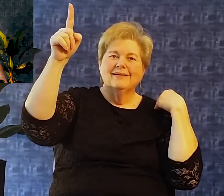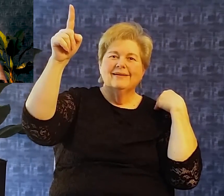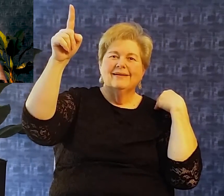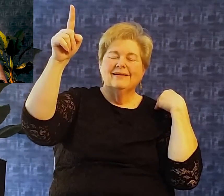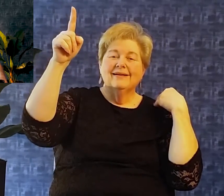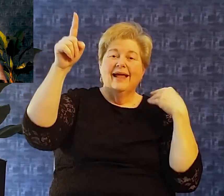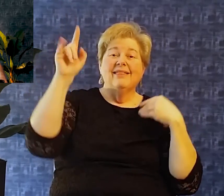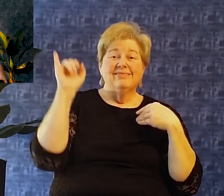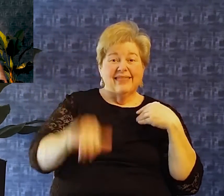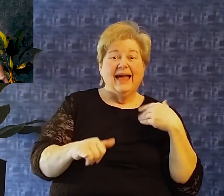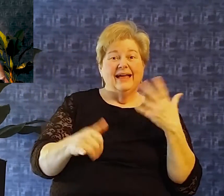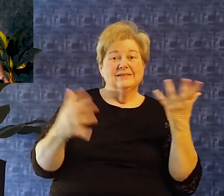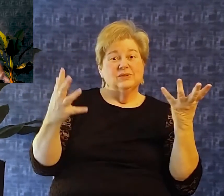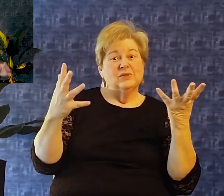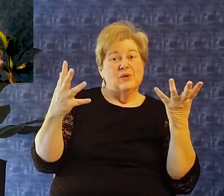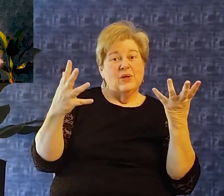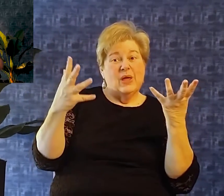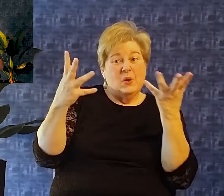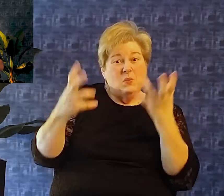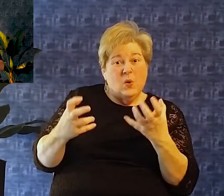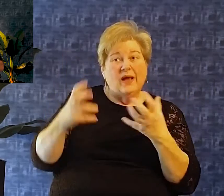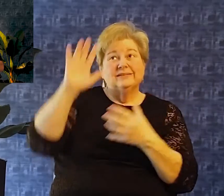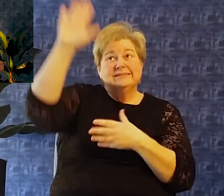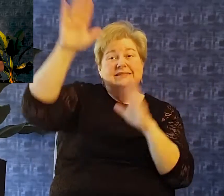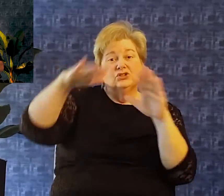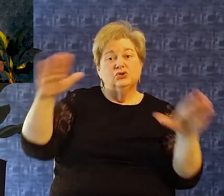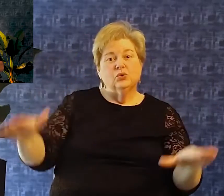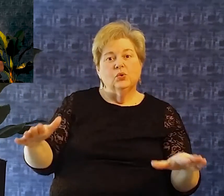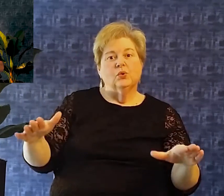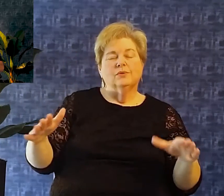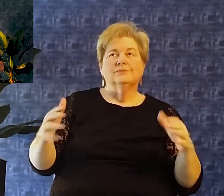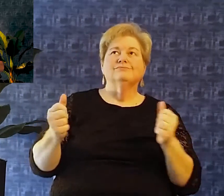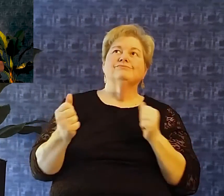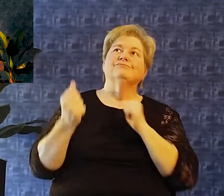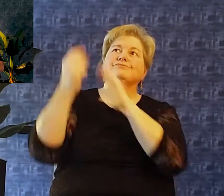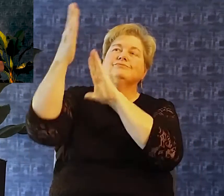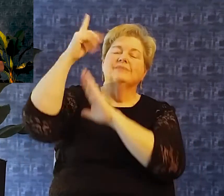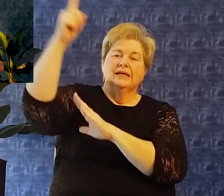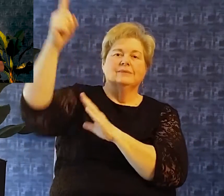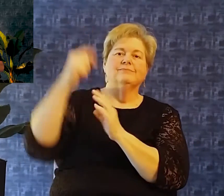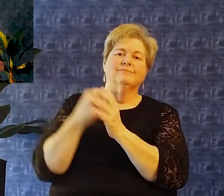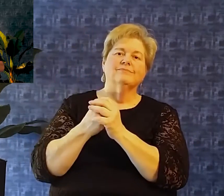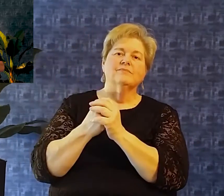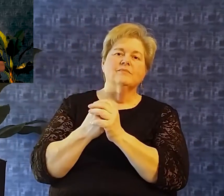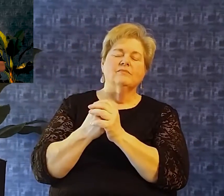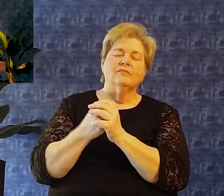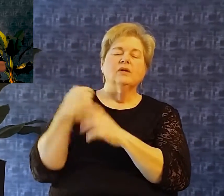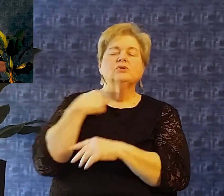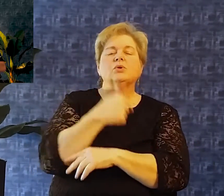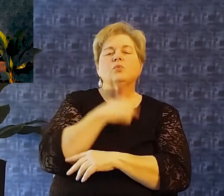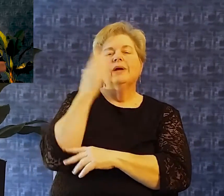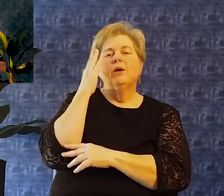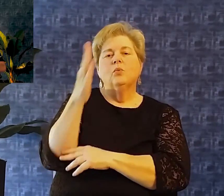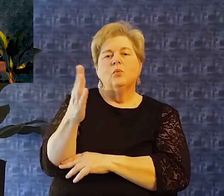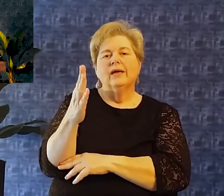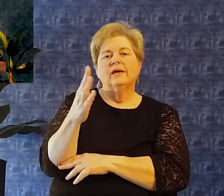him So we're going to look at this psalm in three sections and what I have done is i've broken this down Into three